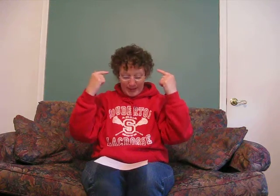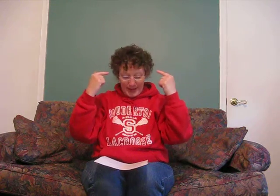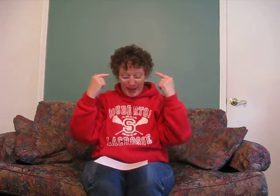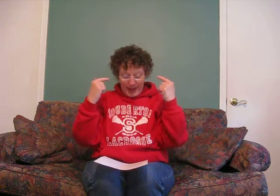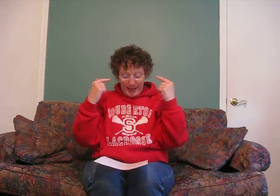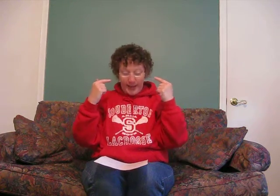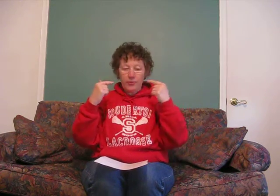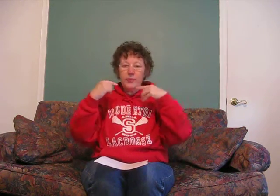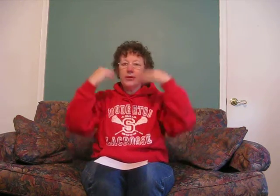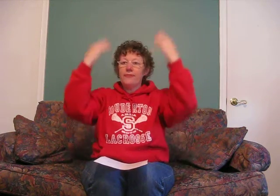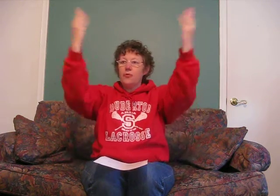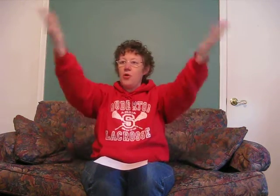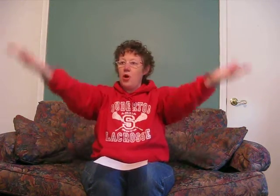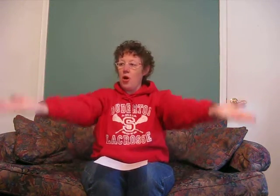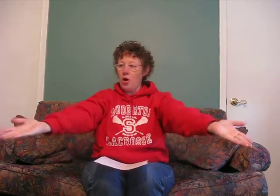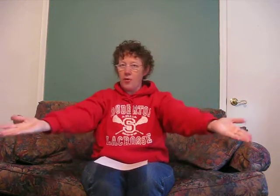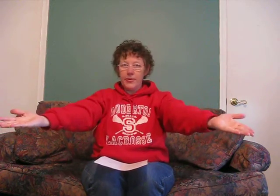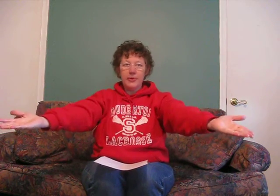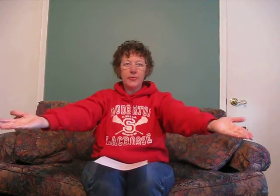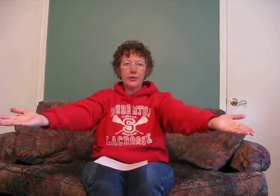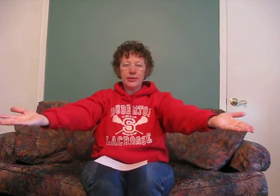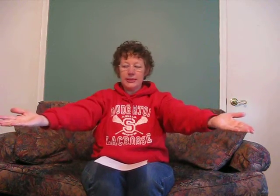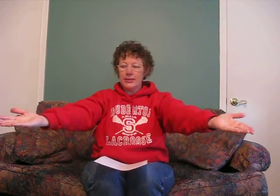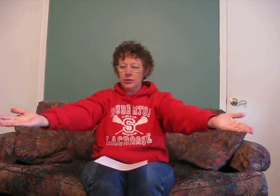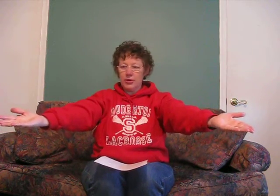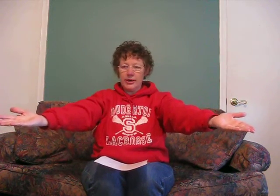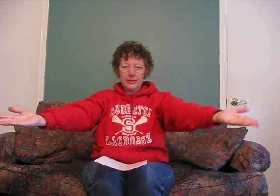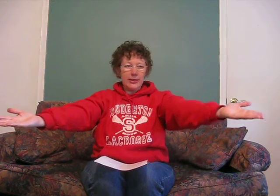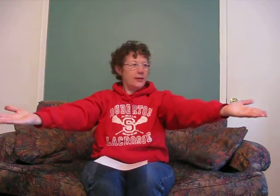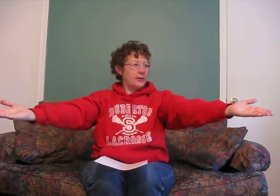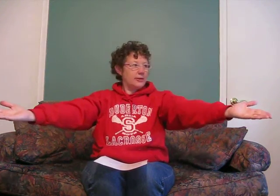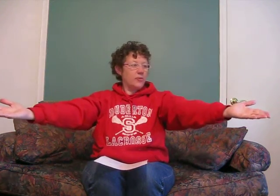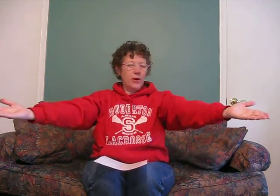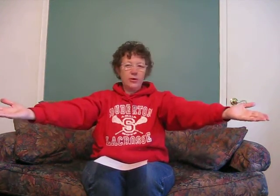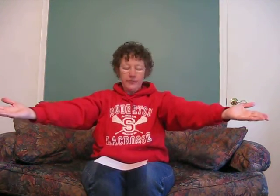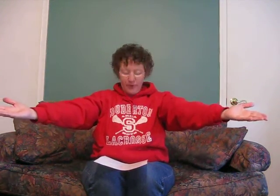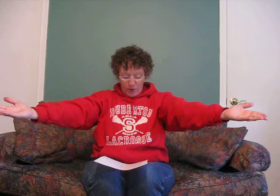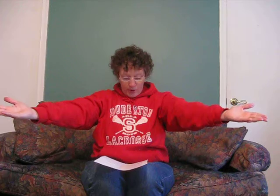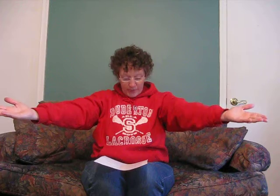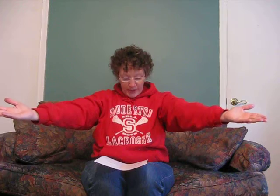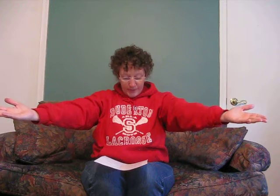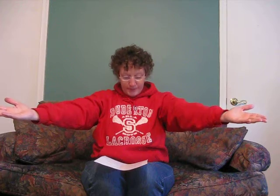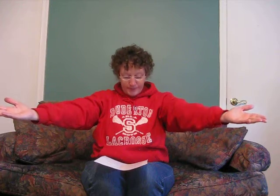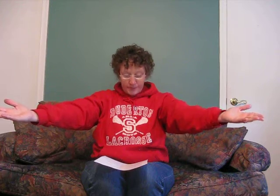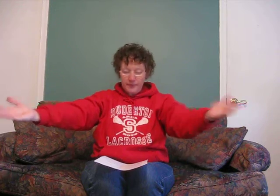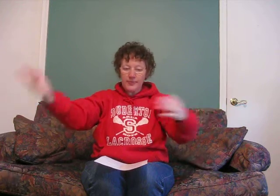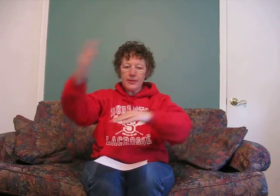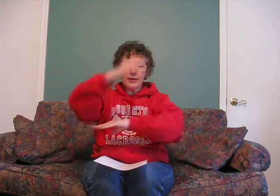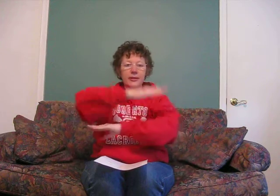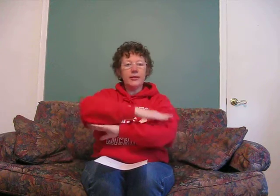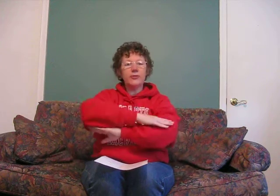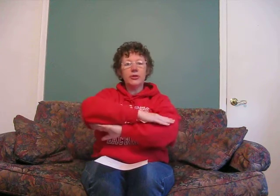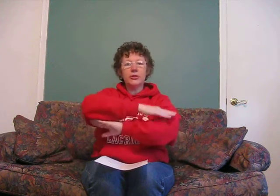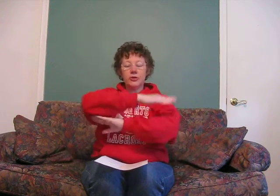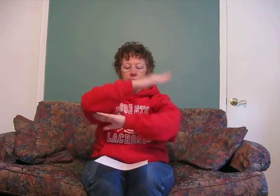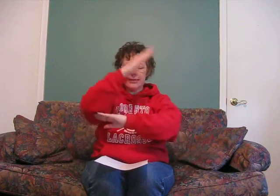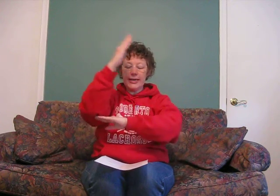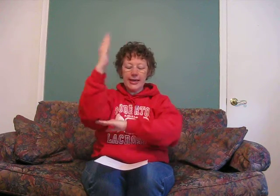that will be for all people and extend your hands out as a welcome for all people. Then we're going to go, today